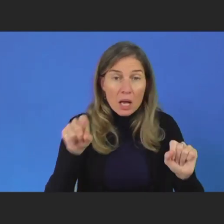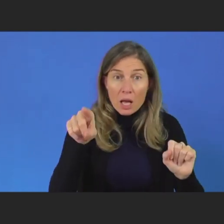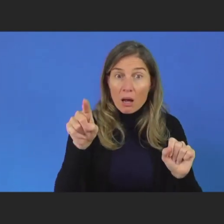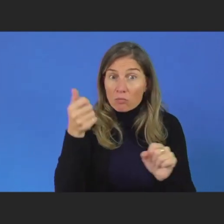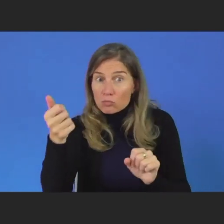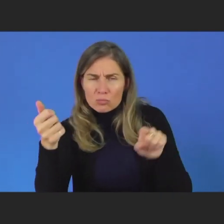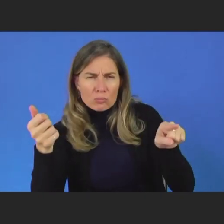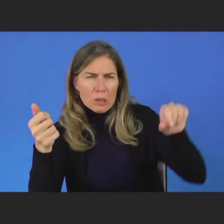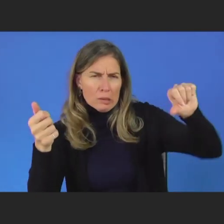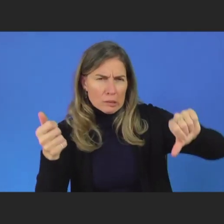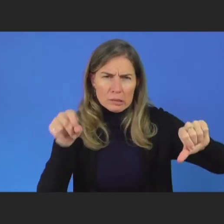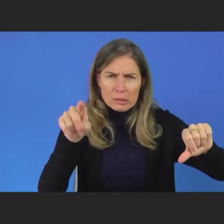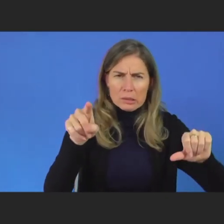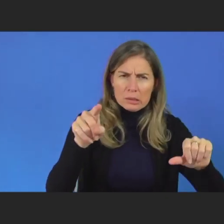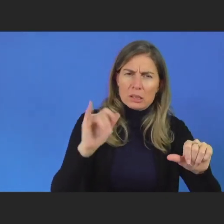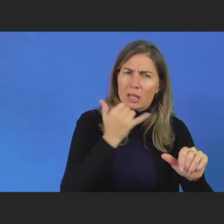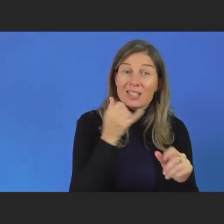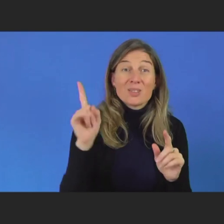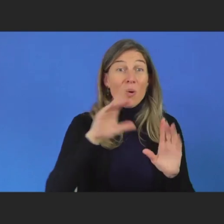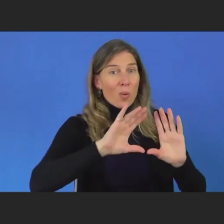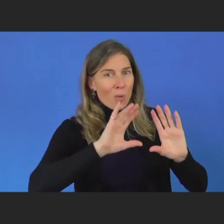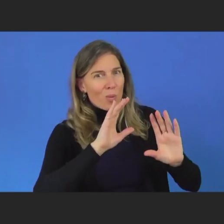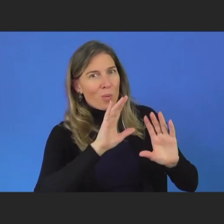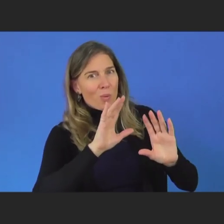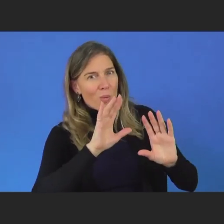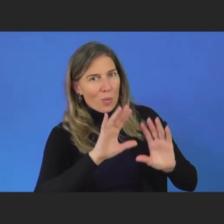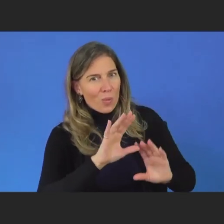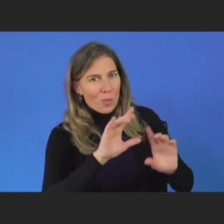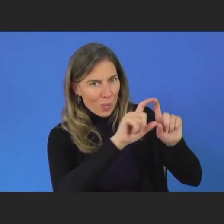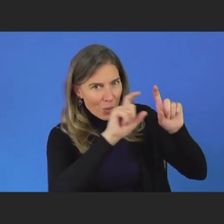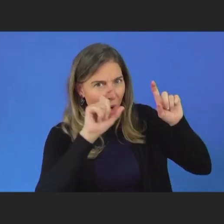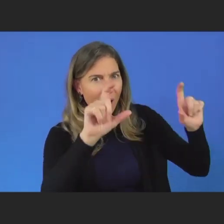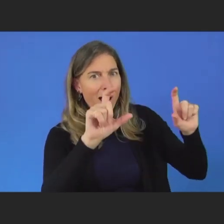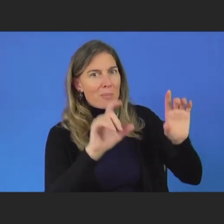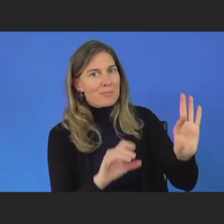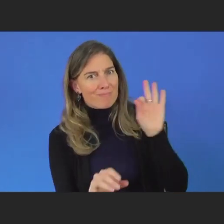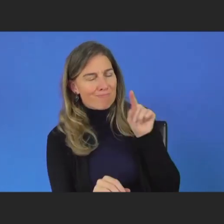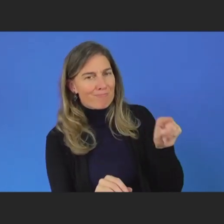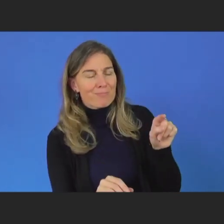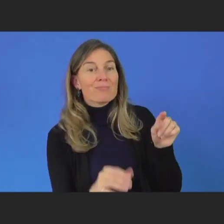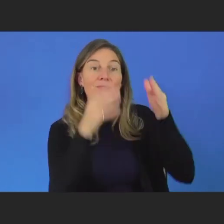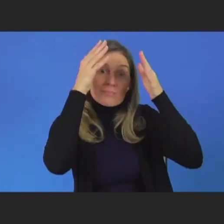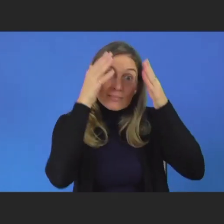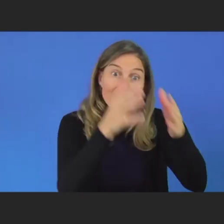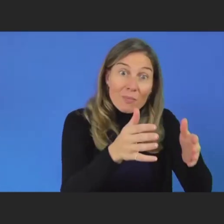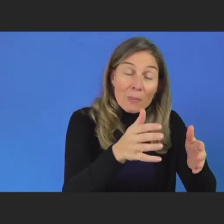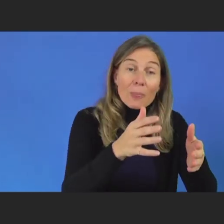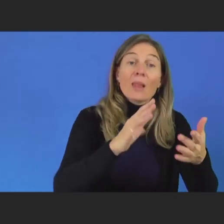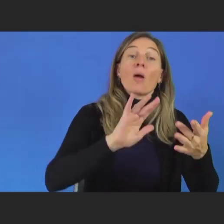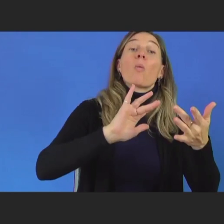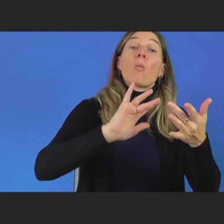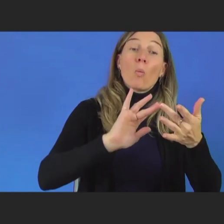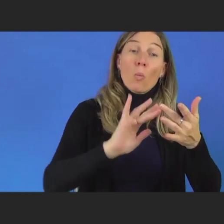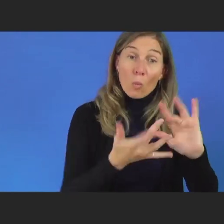the right company that specialises in website accessibility and employs persons with